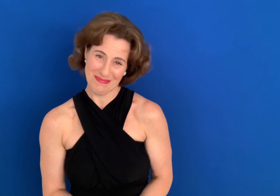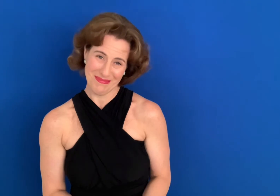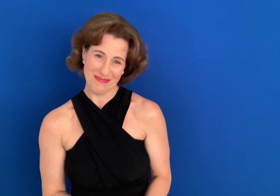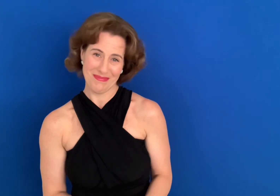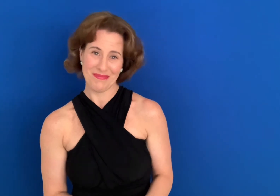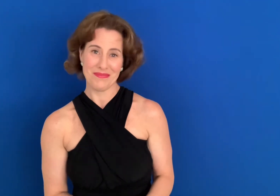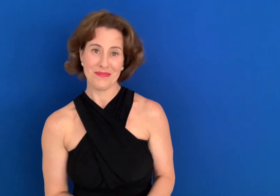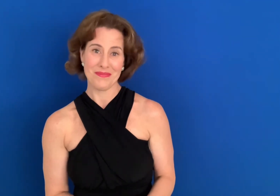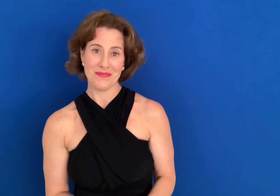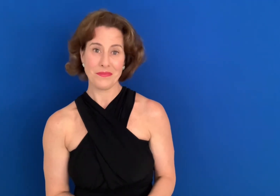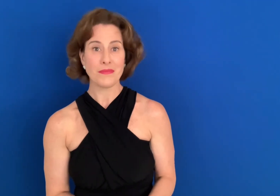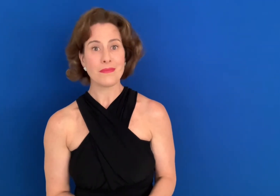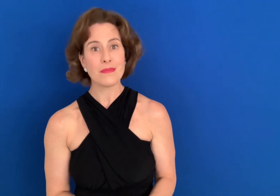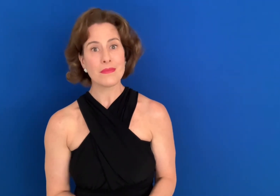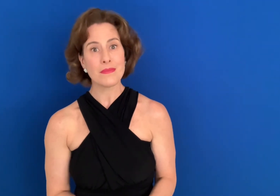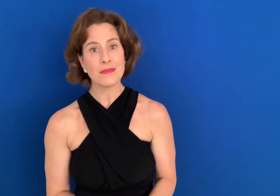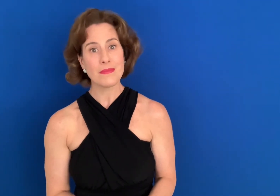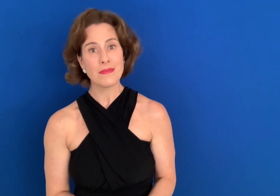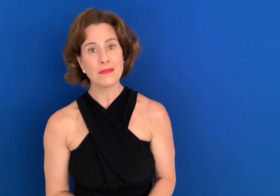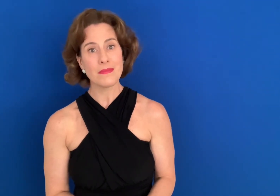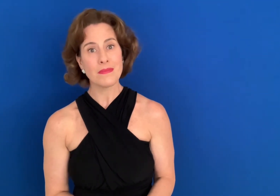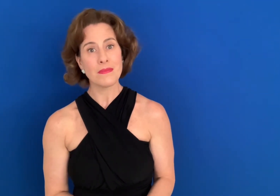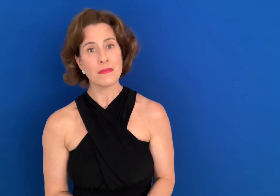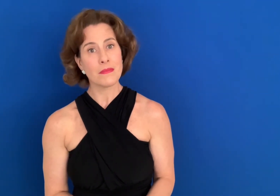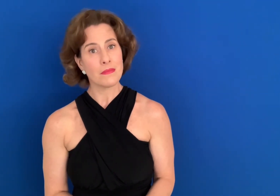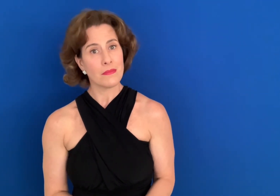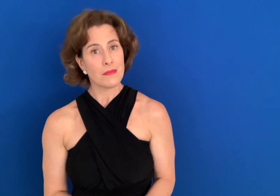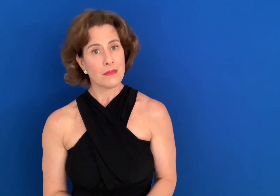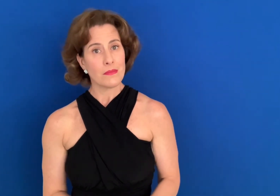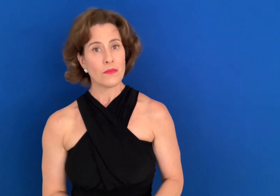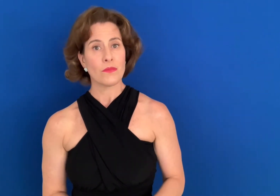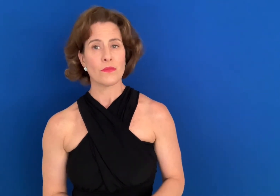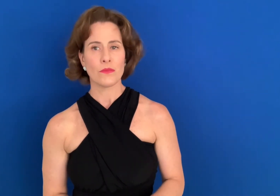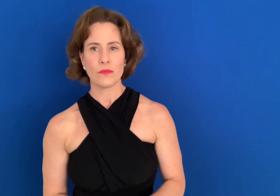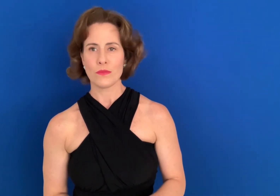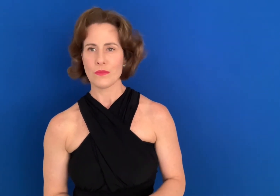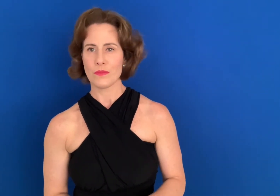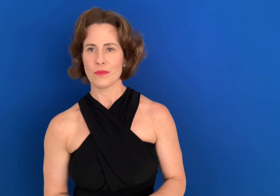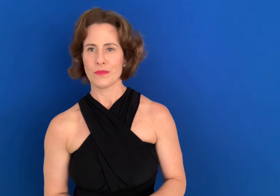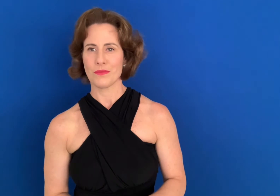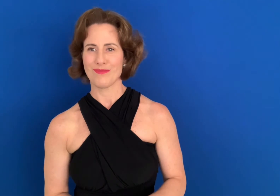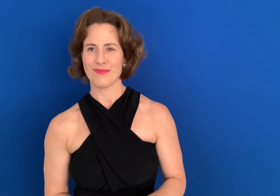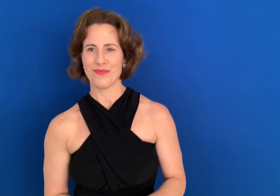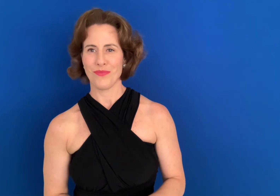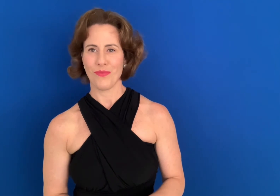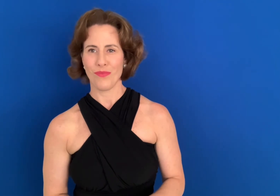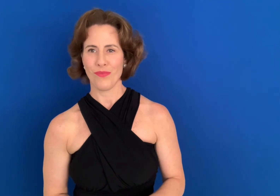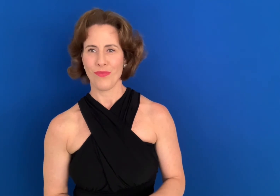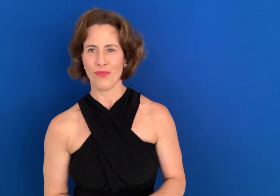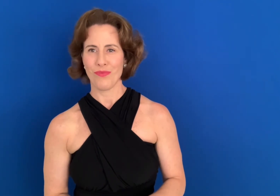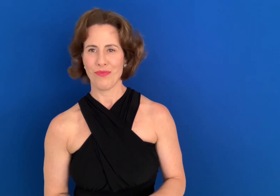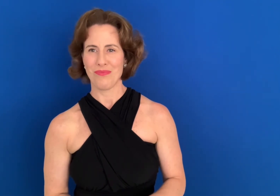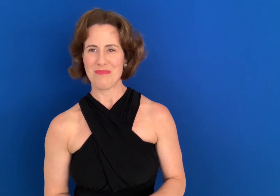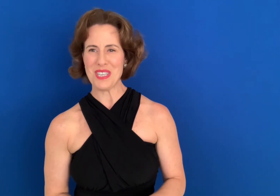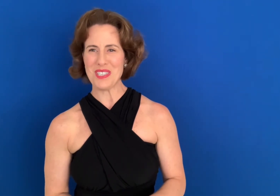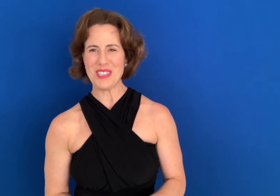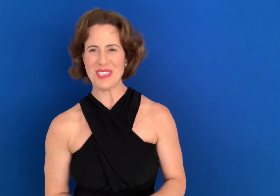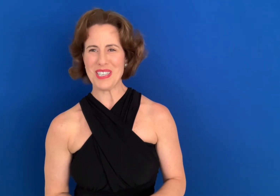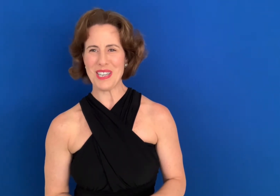Now, before we go any further, I'd like to try you out on one of the numbers. Hold on, Mr. Marsh. Dorothy don't have to try out. She's already got her contract. Mr. Dillon,